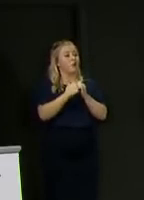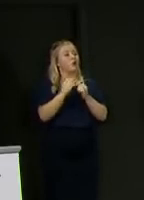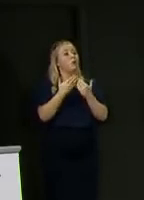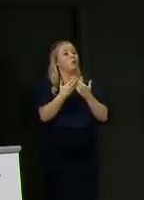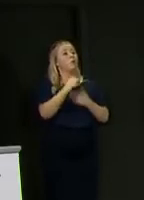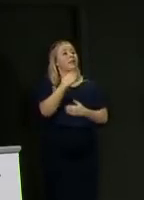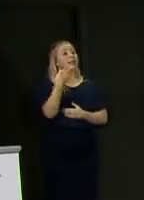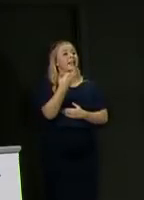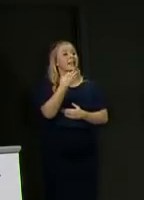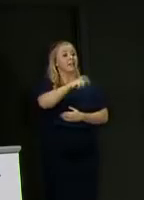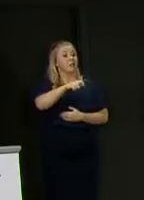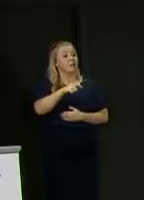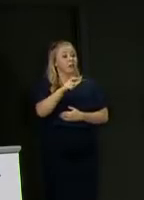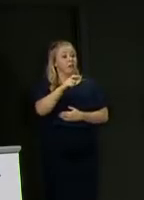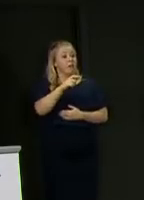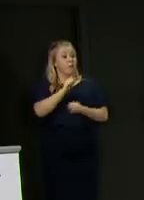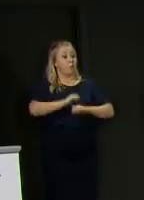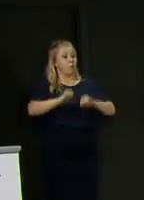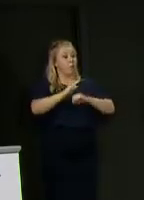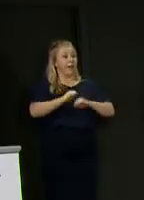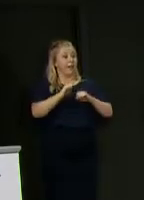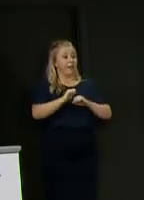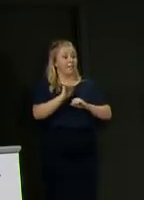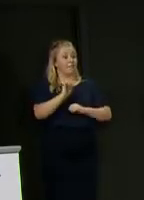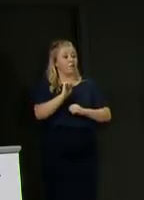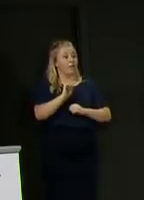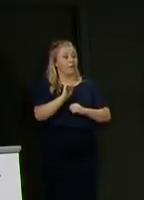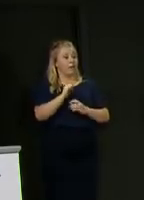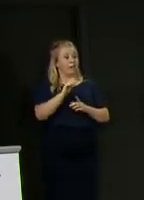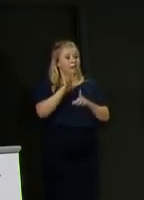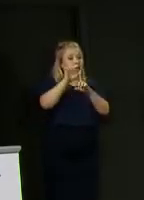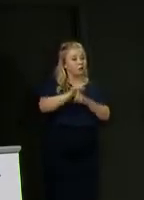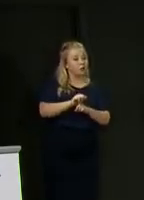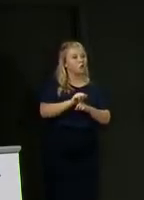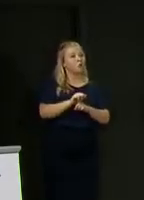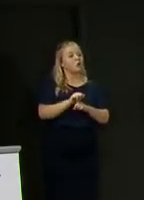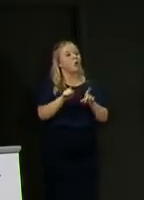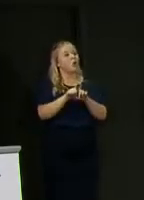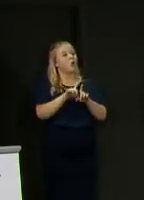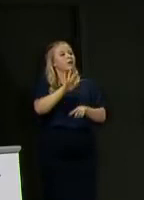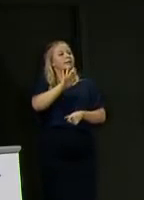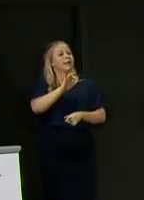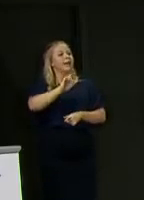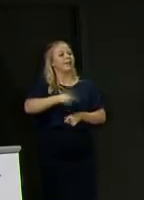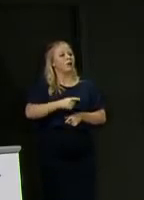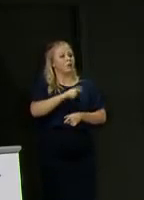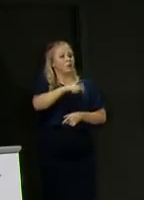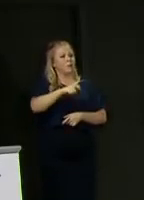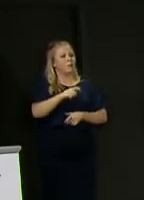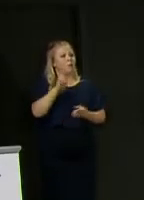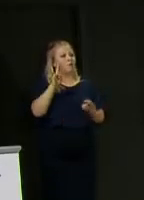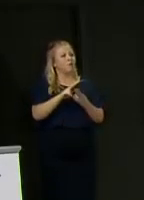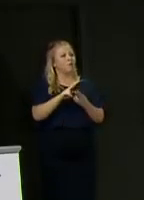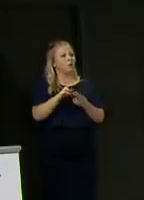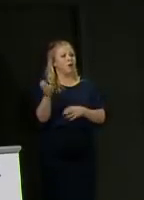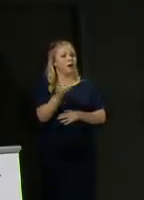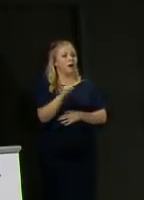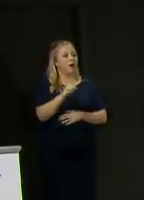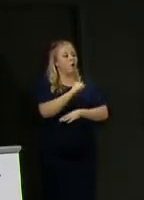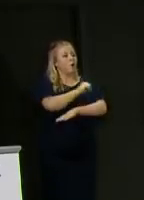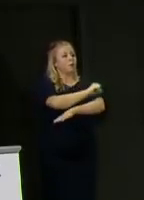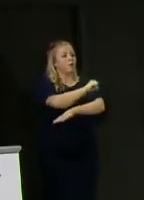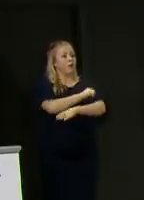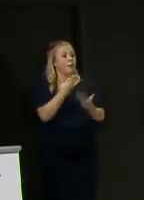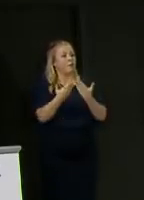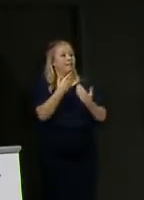diagnostics, even though there were almost 9,000 fewer referrals. There were almost 10,000 fewer admissions compared to the same time last year. And